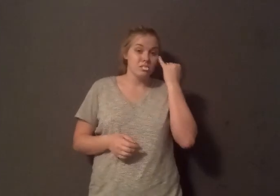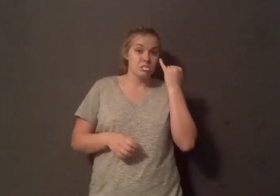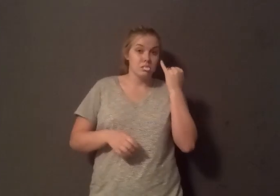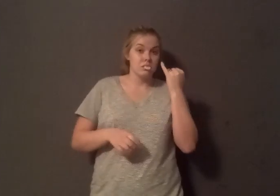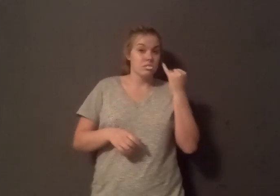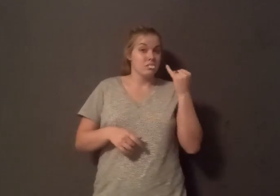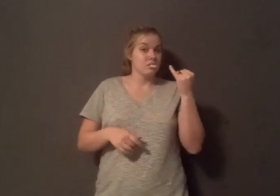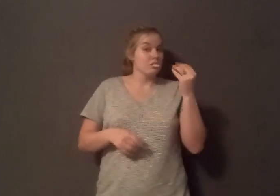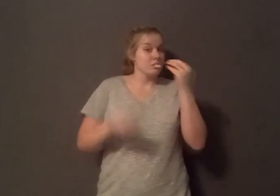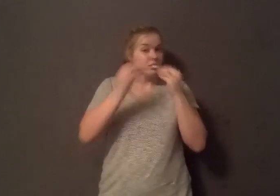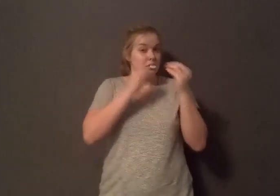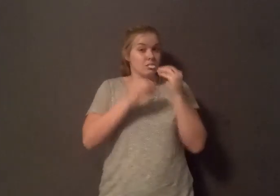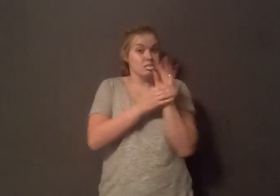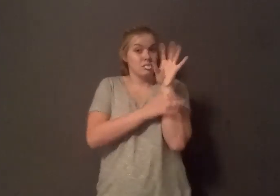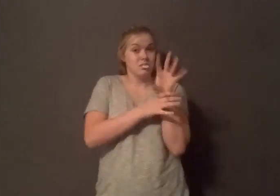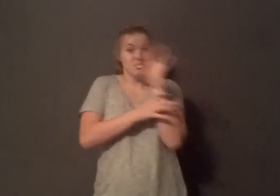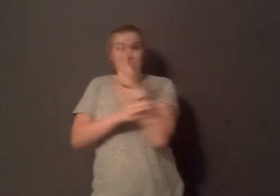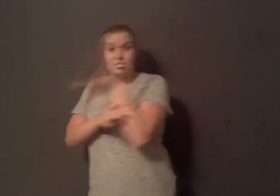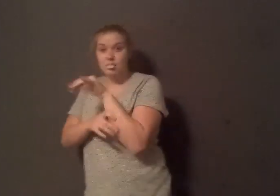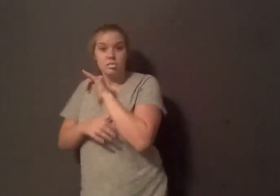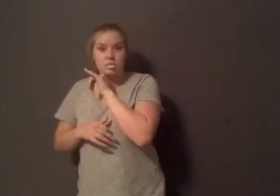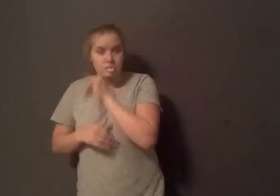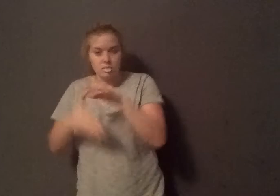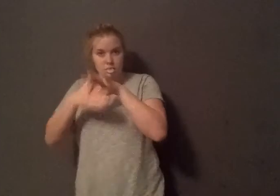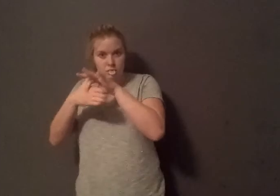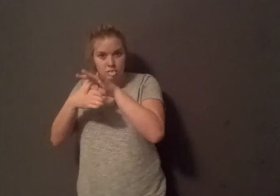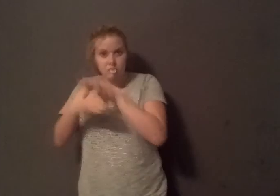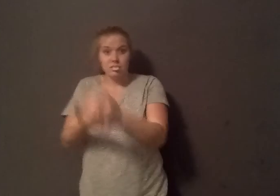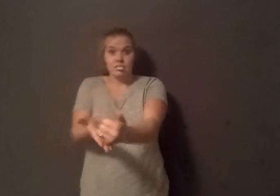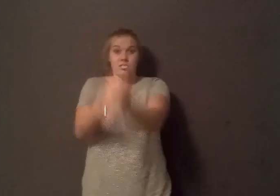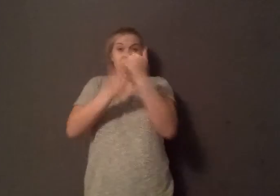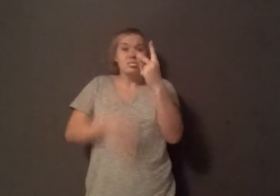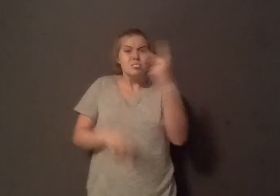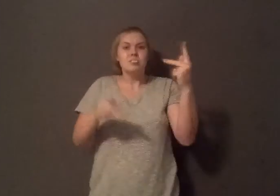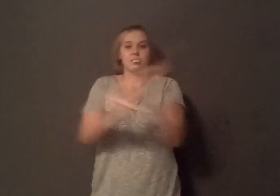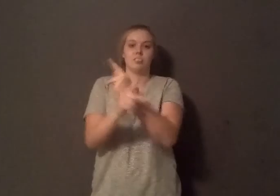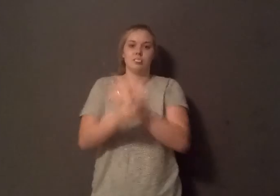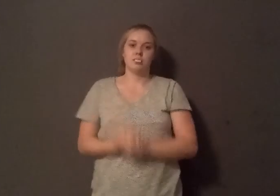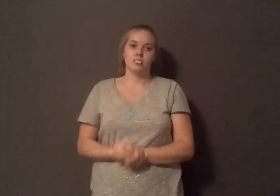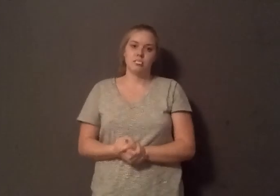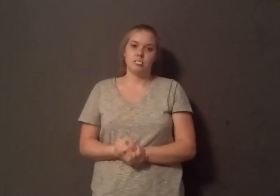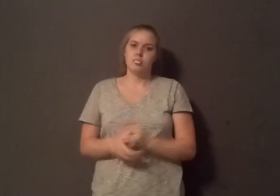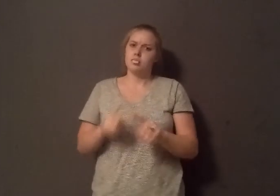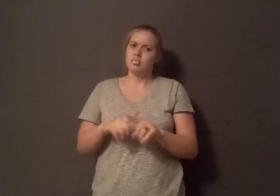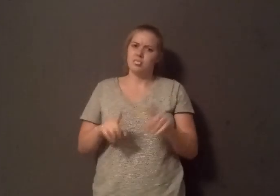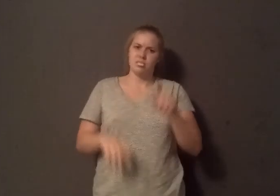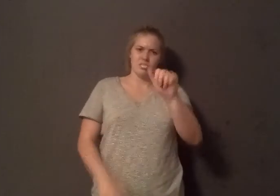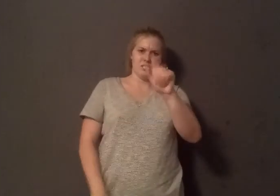as powerful in controlling and even reversing diabetes than the ADA recommended diet that included meat and dairy. The